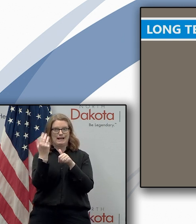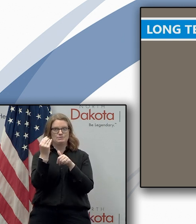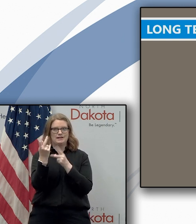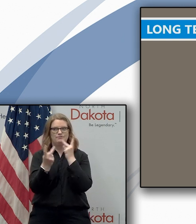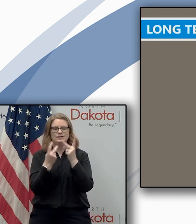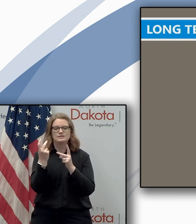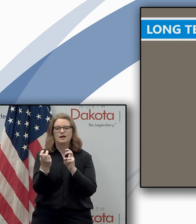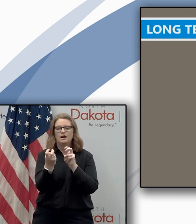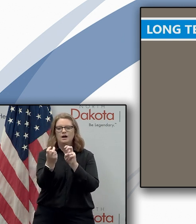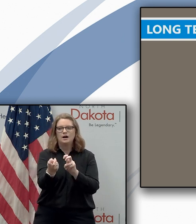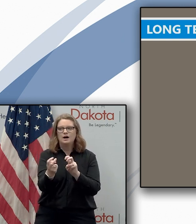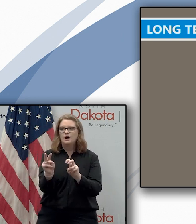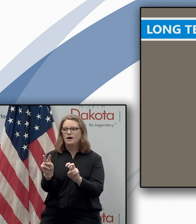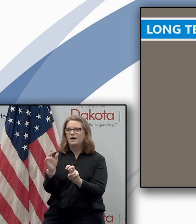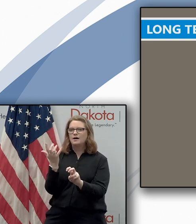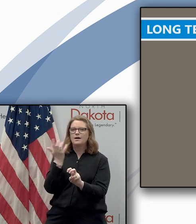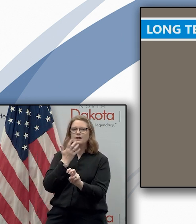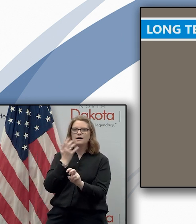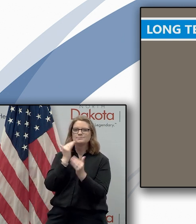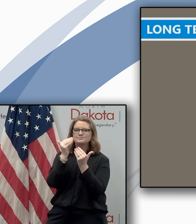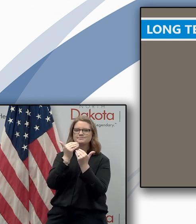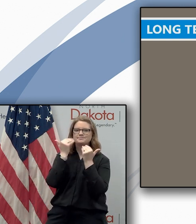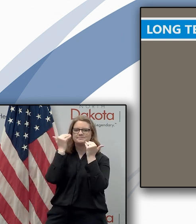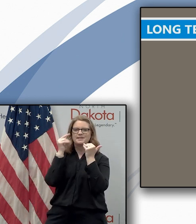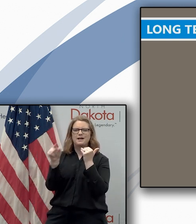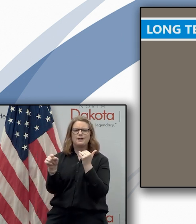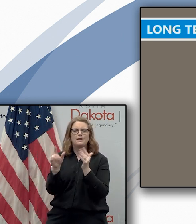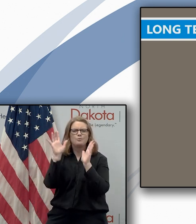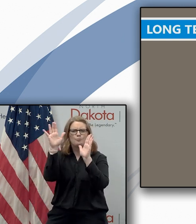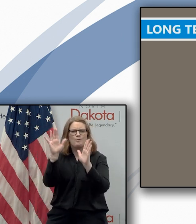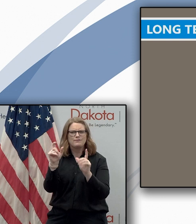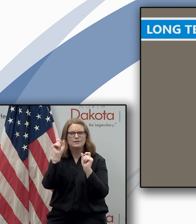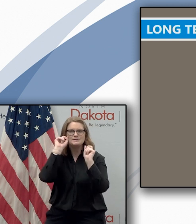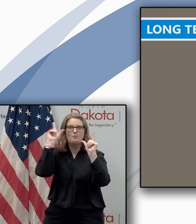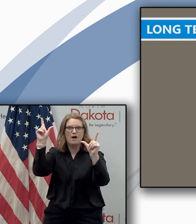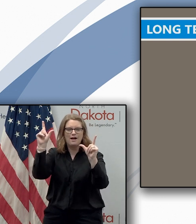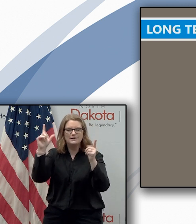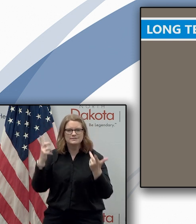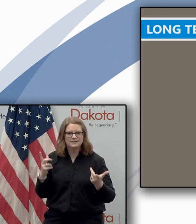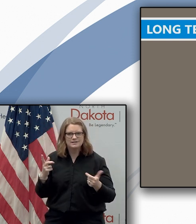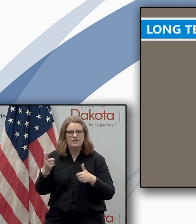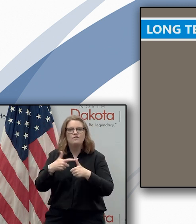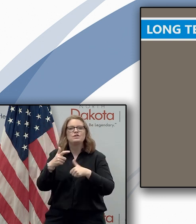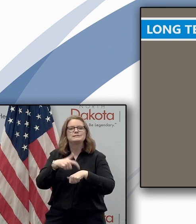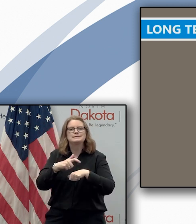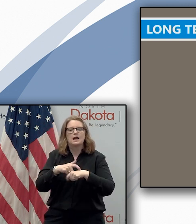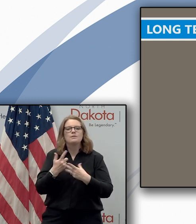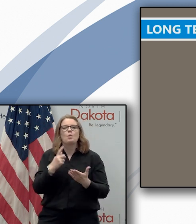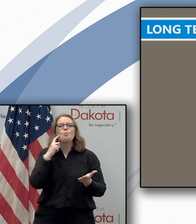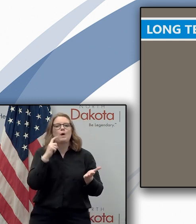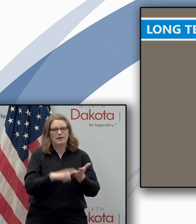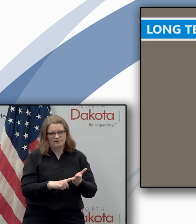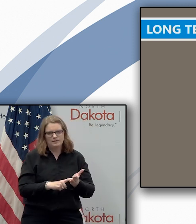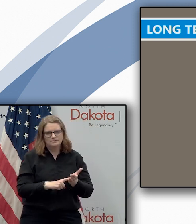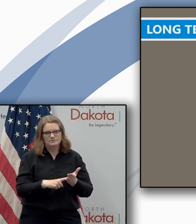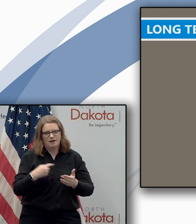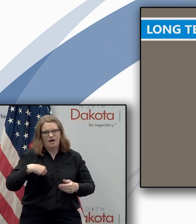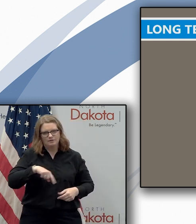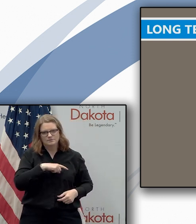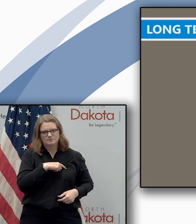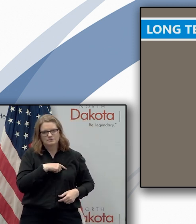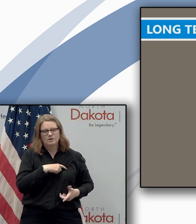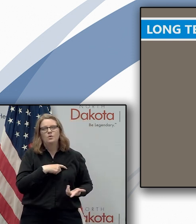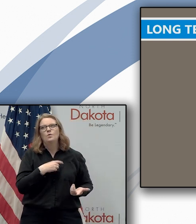overwhelming to see the smile on her face and hear her say what a wonderful surprise it was for the first time in months she recognized us and as it was a